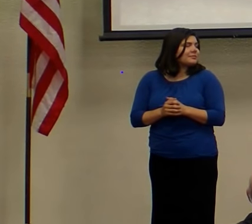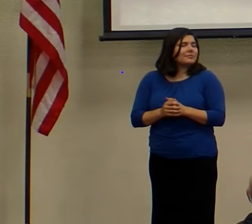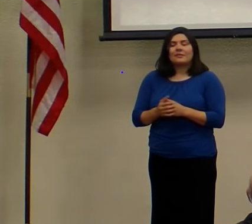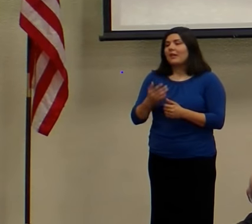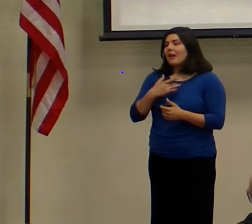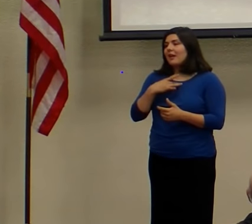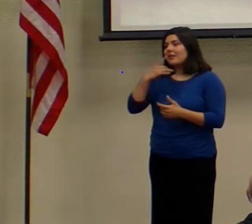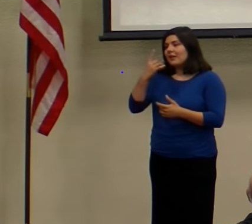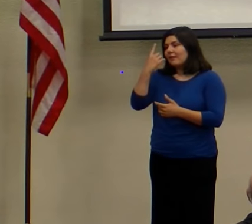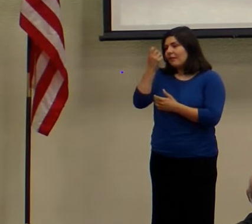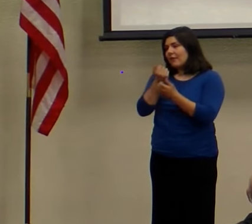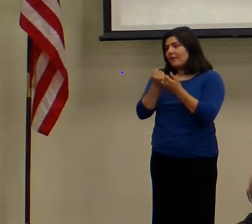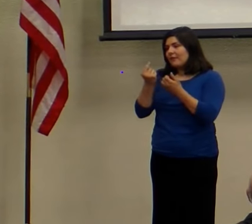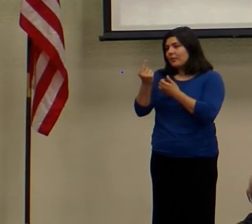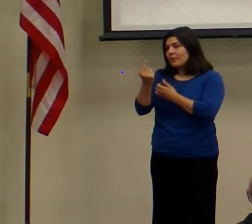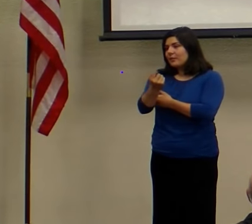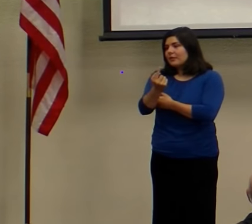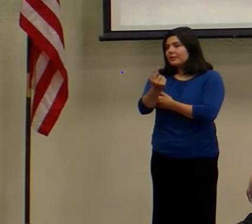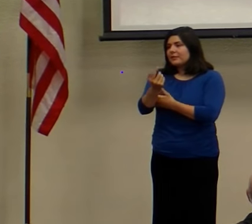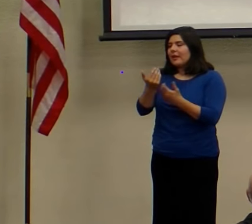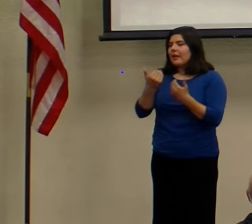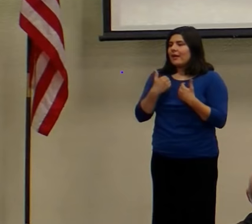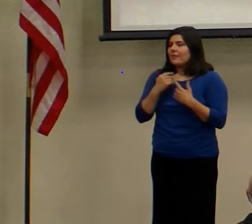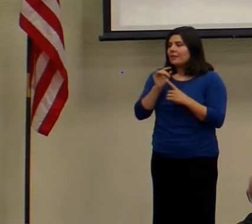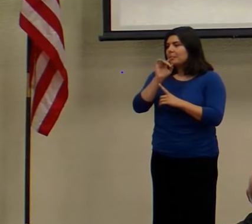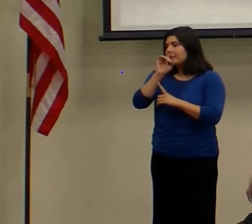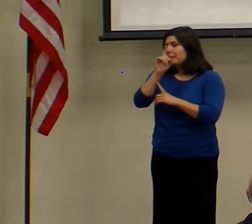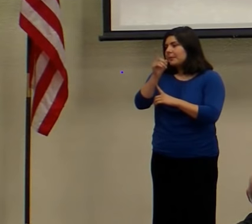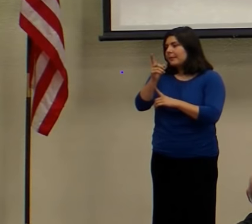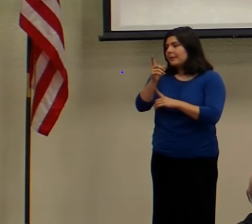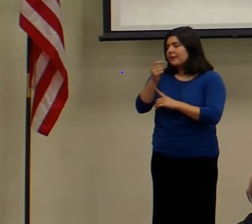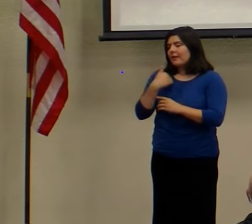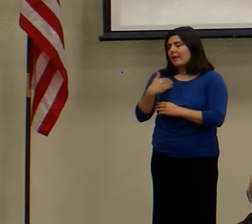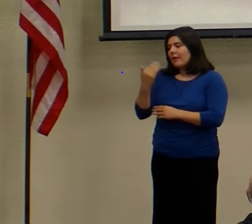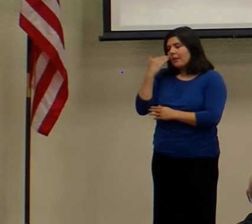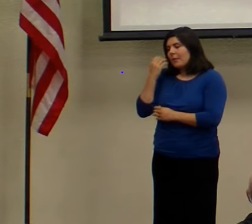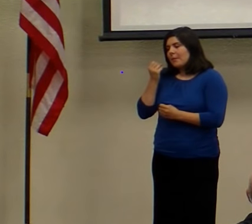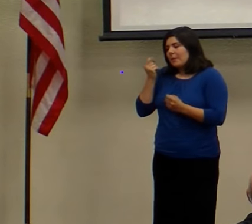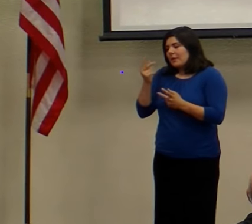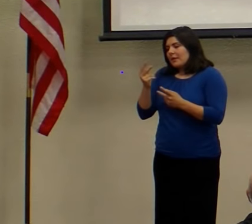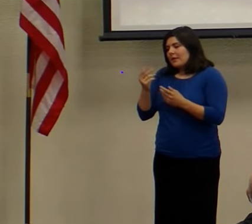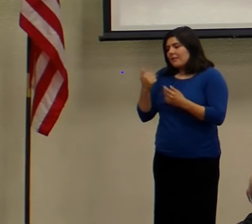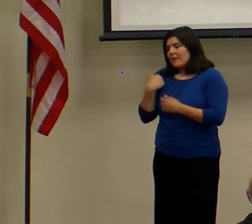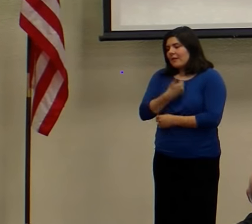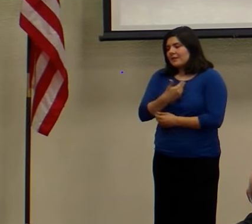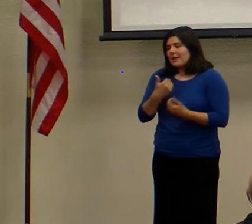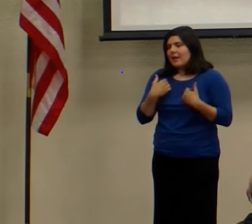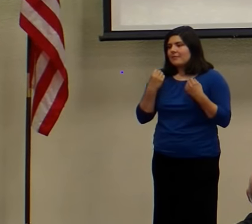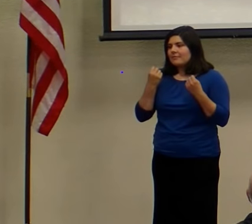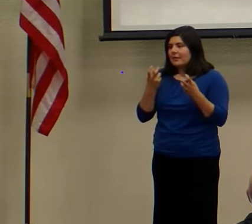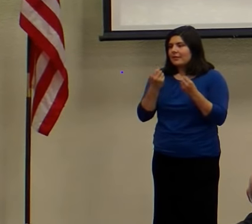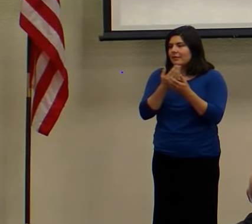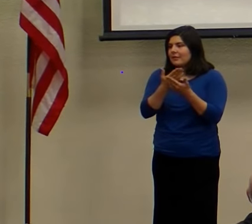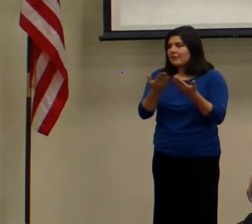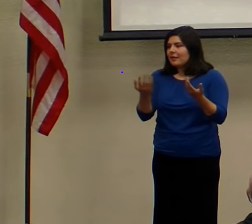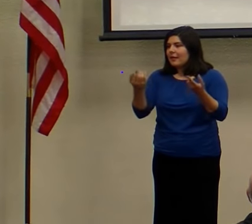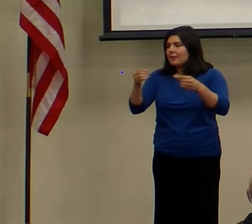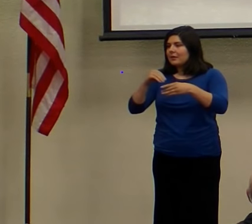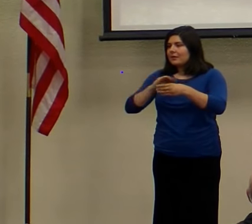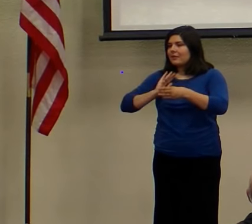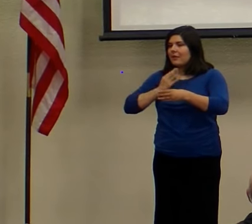I'd like for all of us to kind of take a moment real quick. I know lots of us have many things going on in our lives right now.